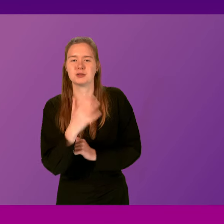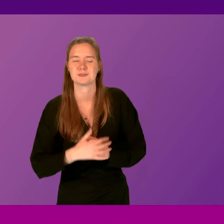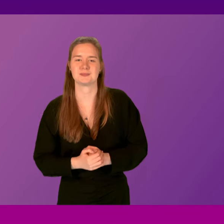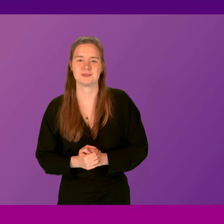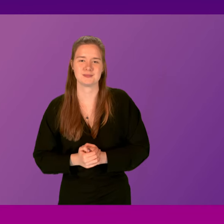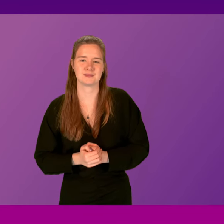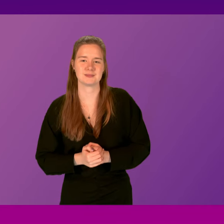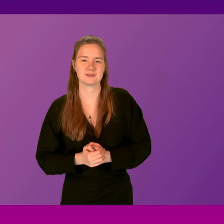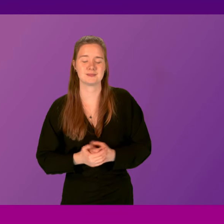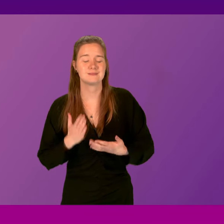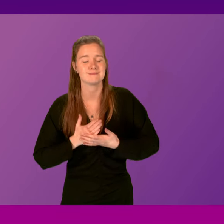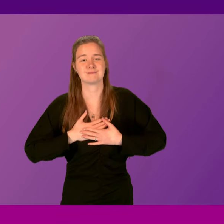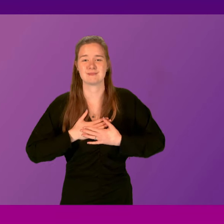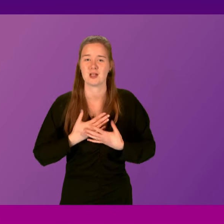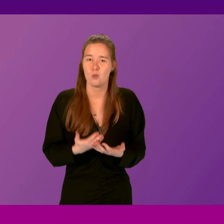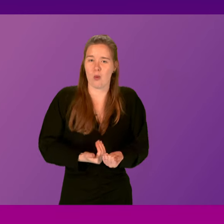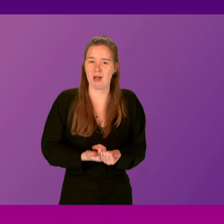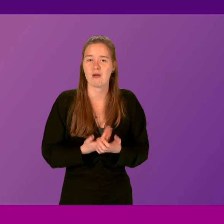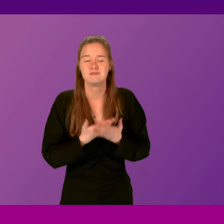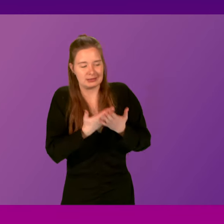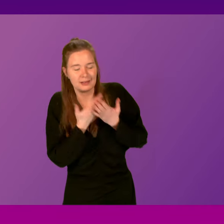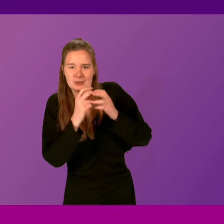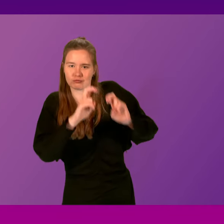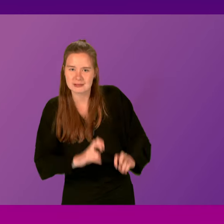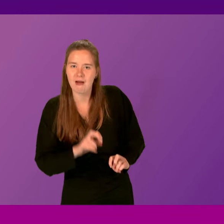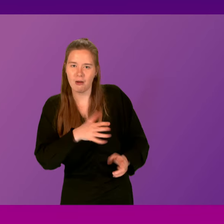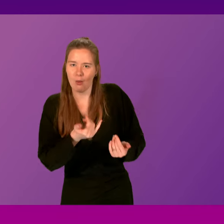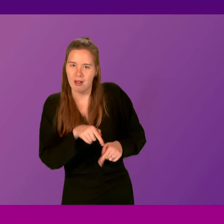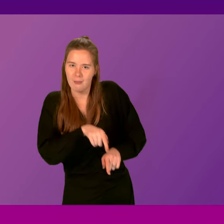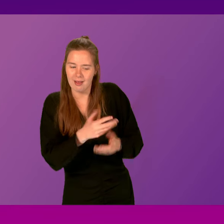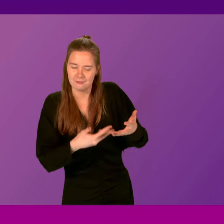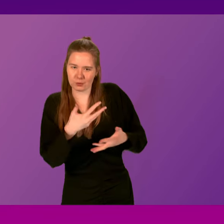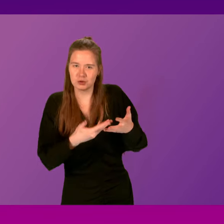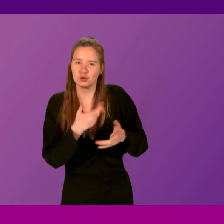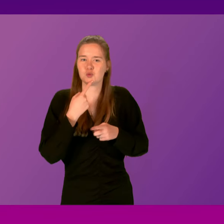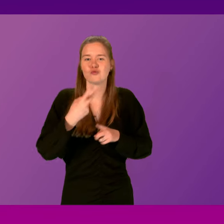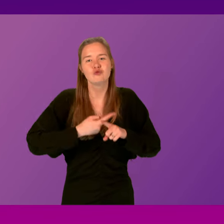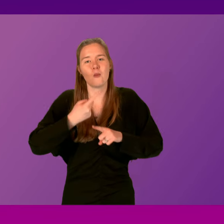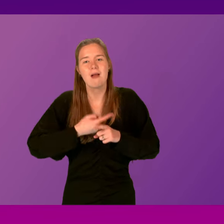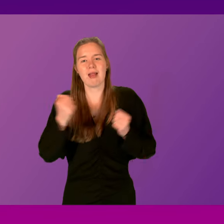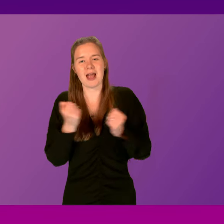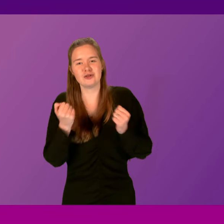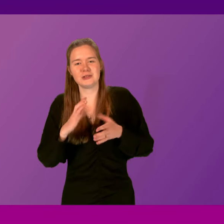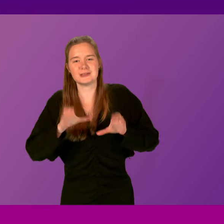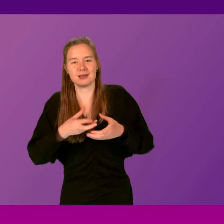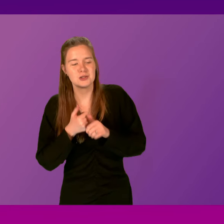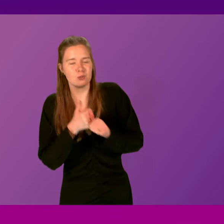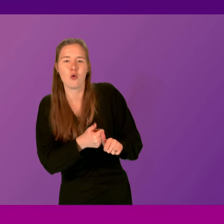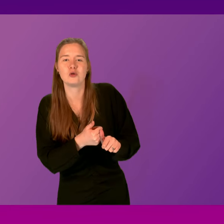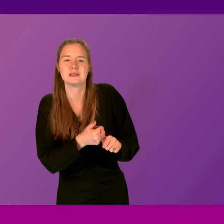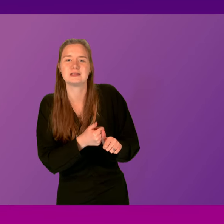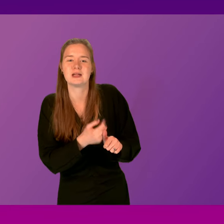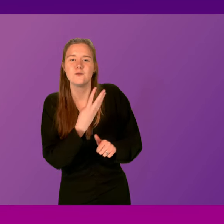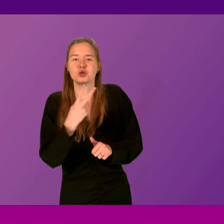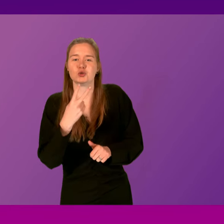I warmly welcome the study from the Fraser of Allender Institute. shows that the renewable energy sector supported more than 42,000